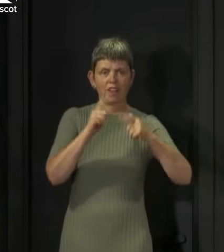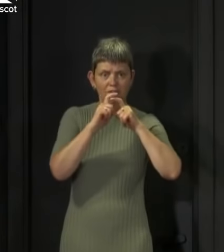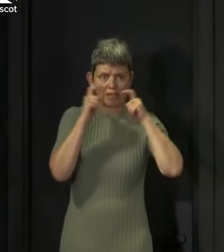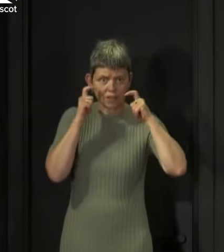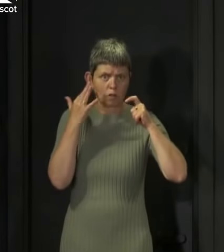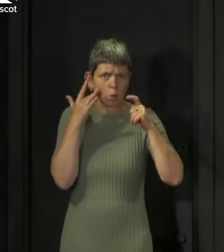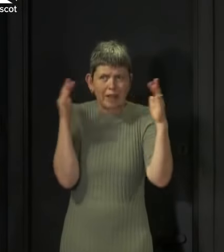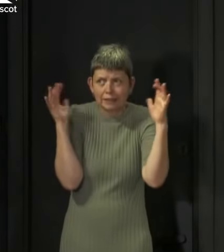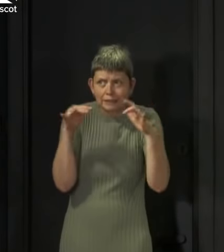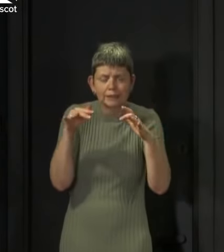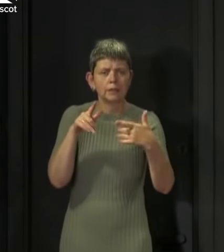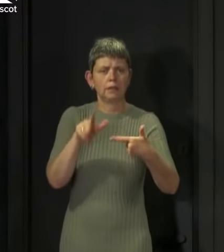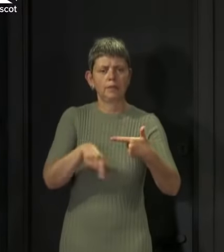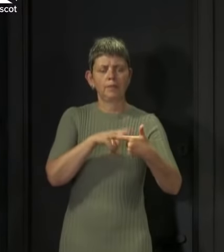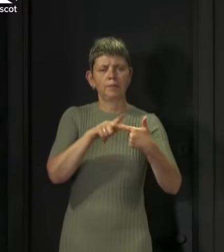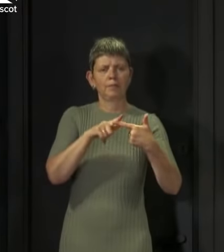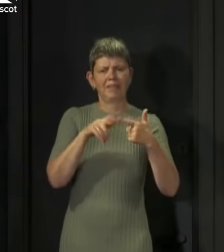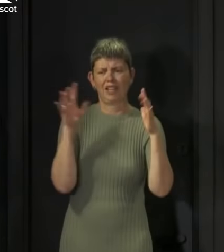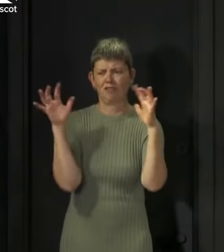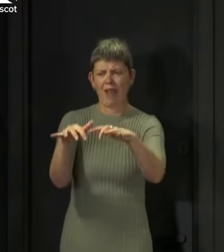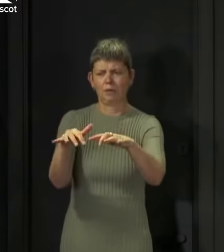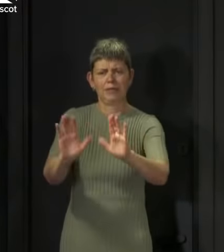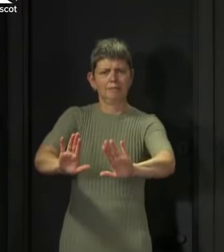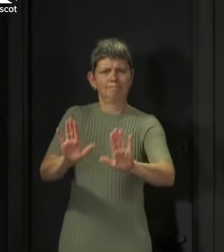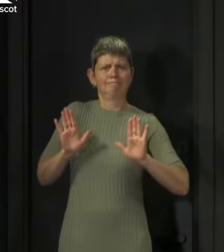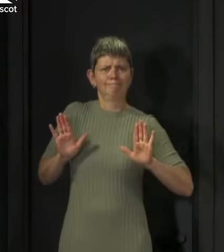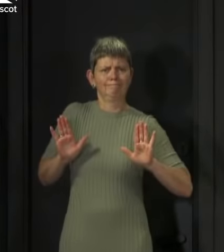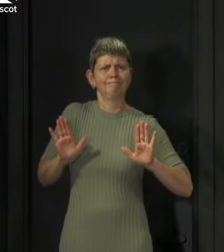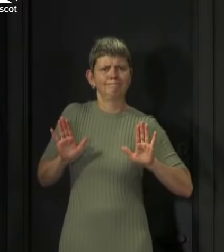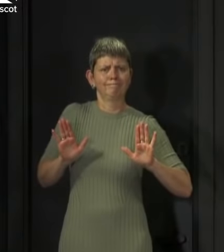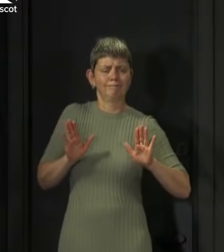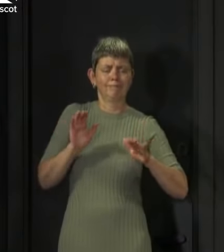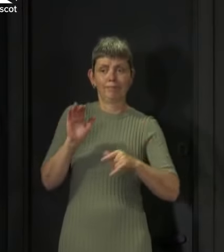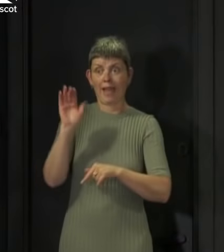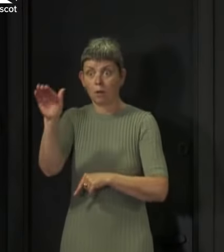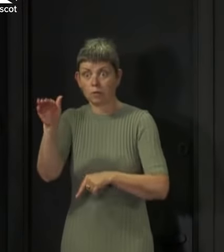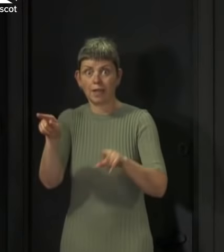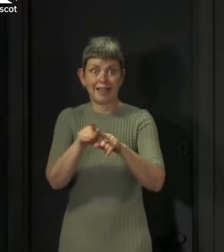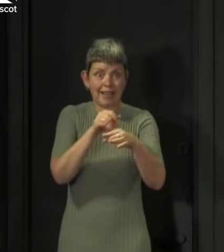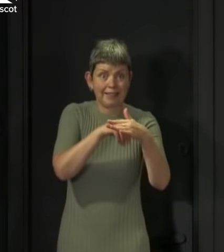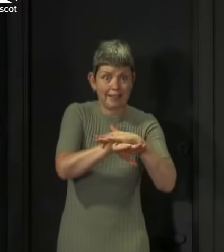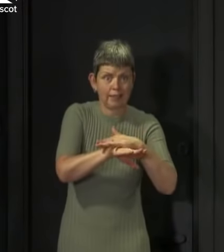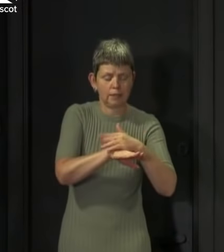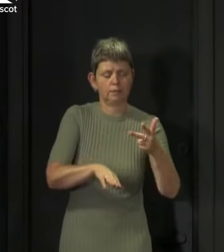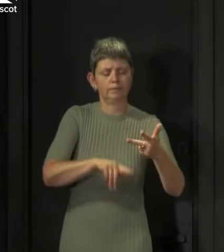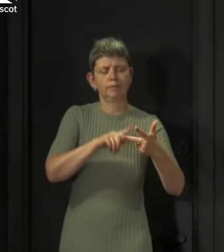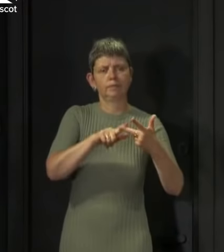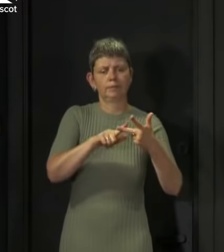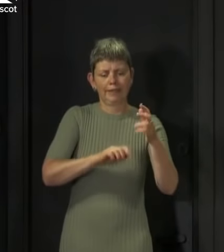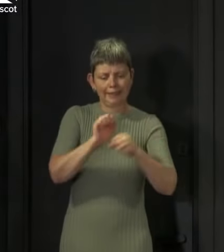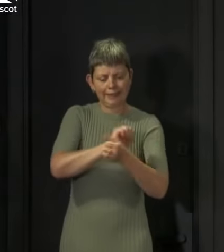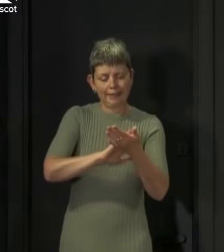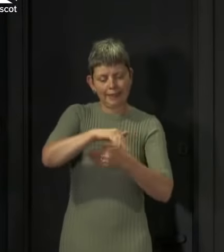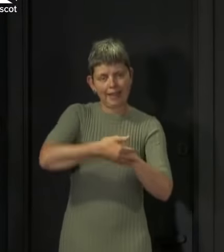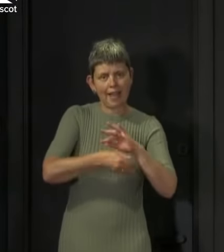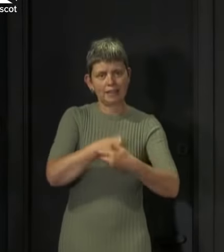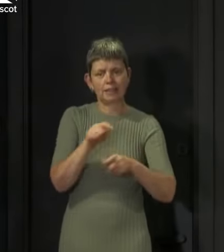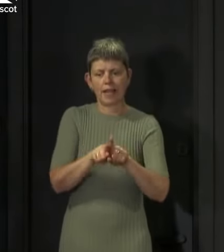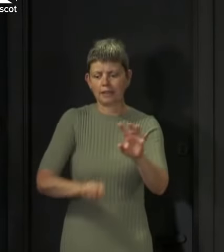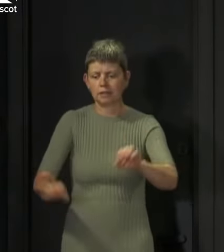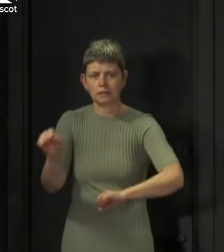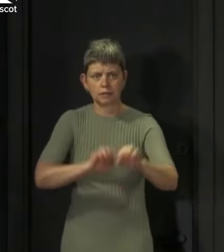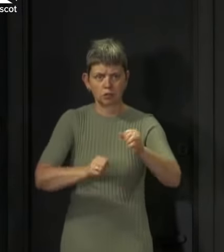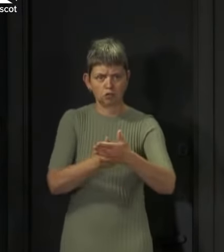enclosed spaces. Avoid crowded places, not just indoors but outdoors as well. Clean your hands and hard surfaces regularly.